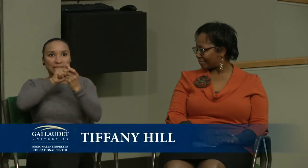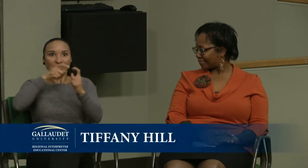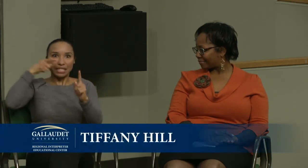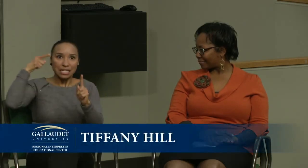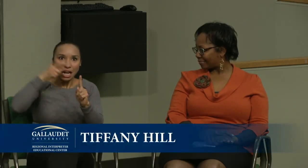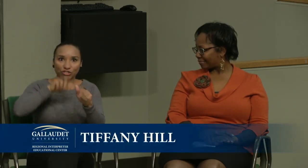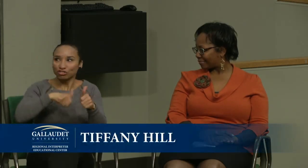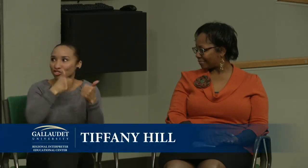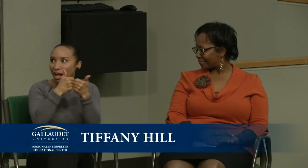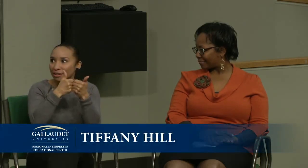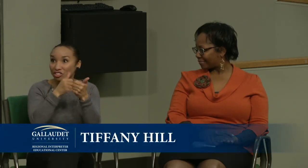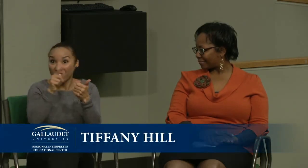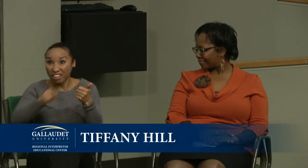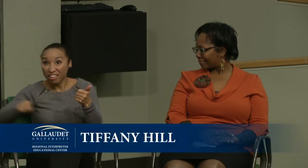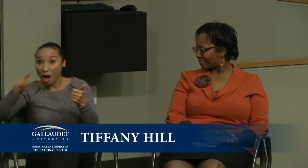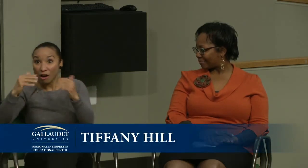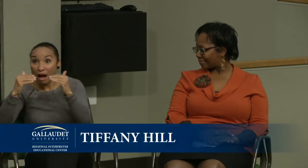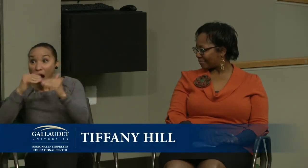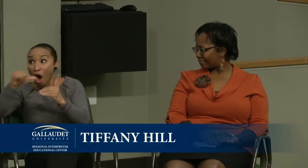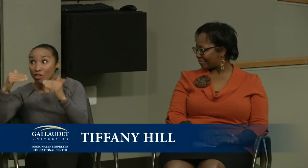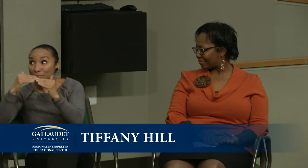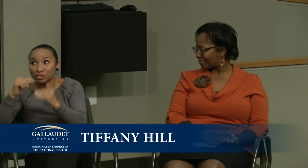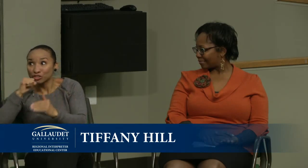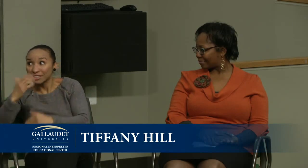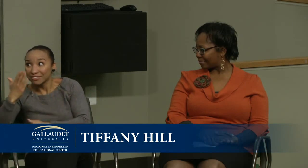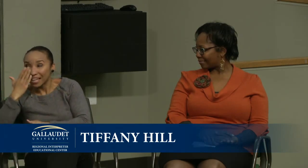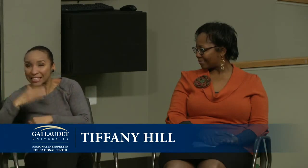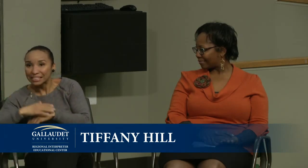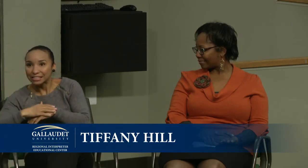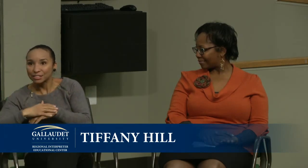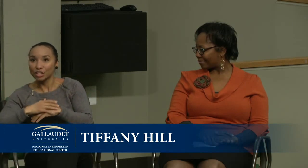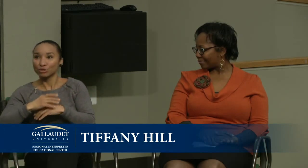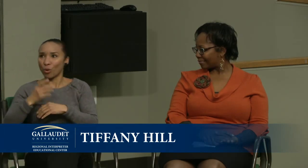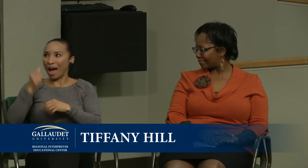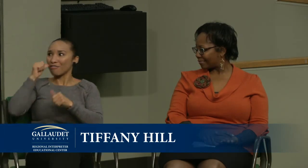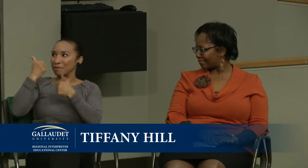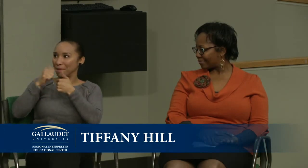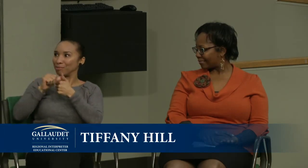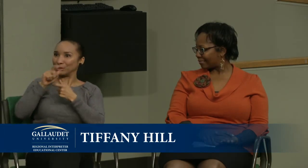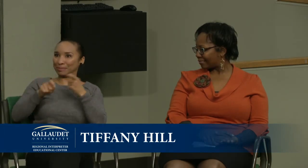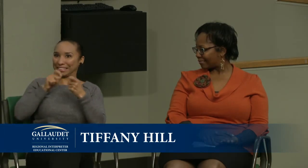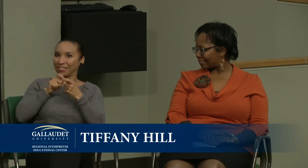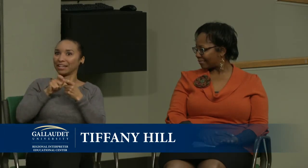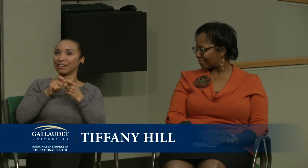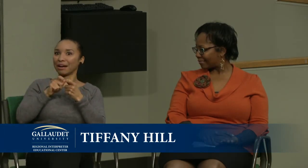Therefore, as women of color, we would face other challenges that other colleagues would not face.